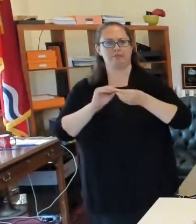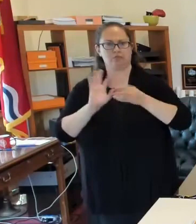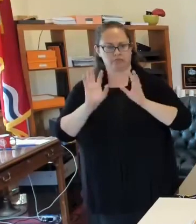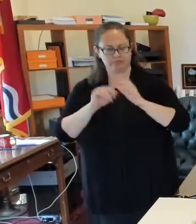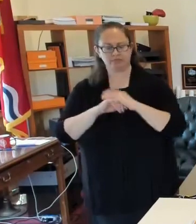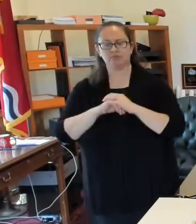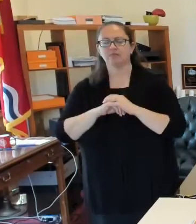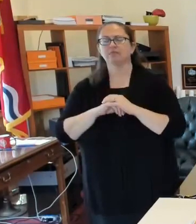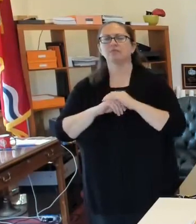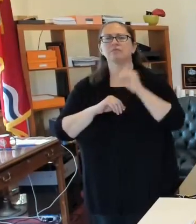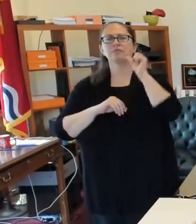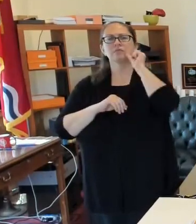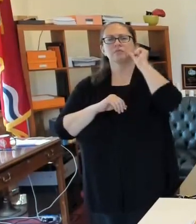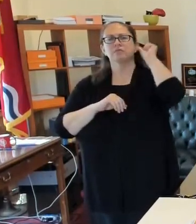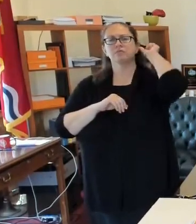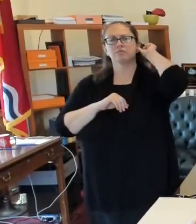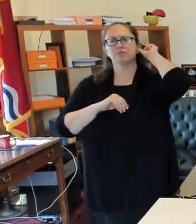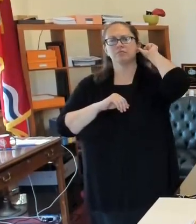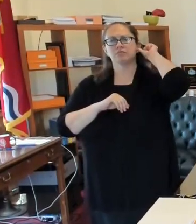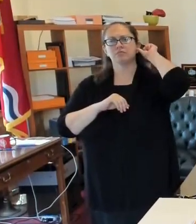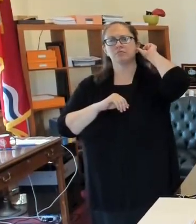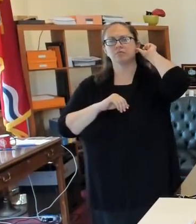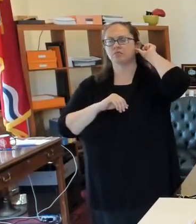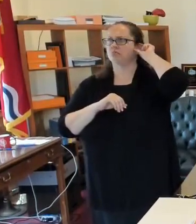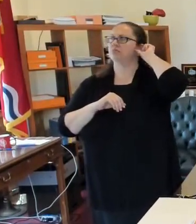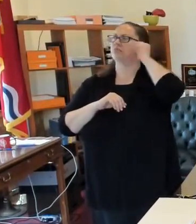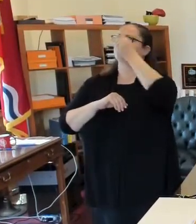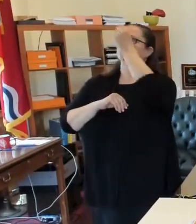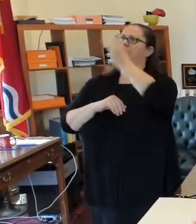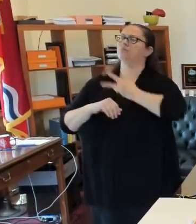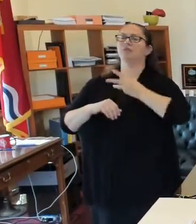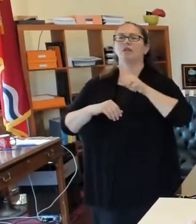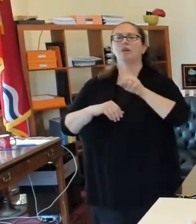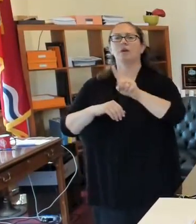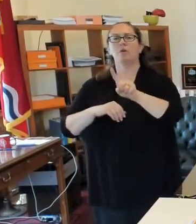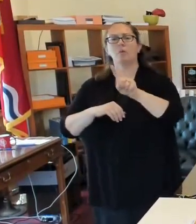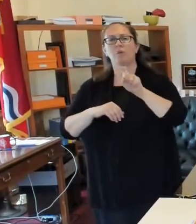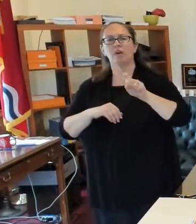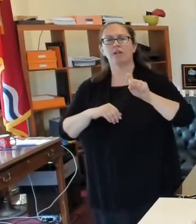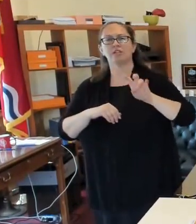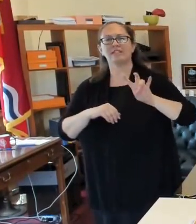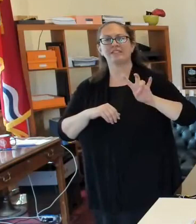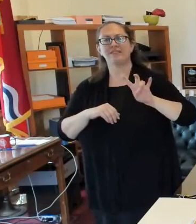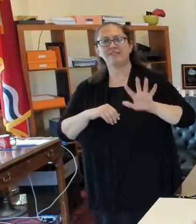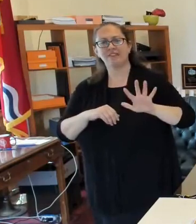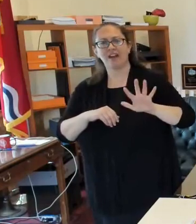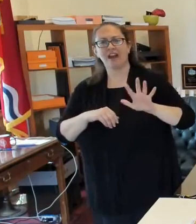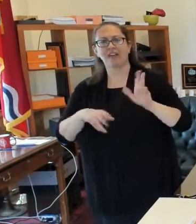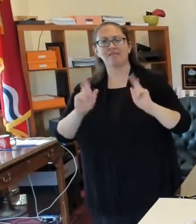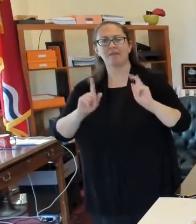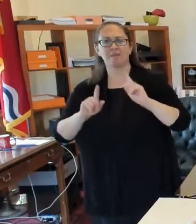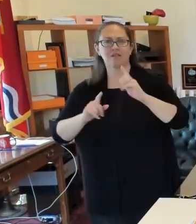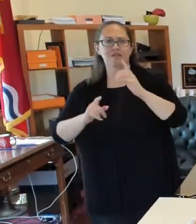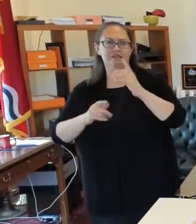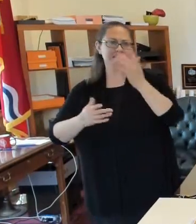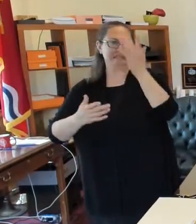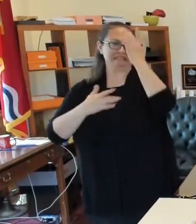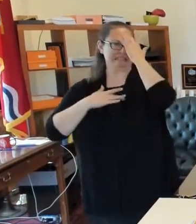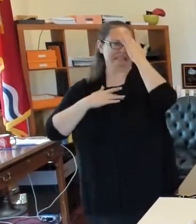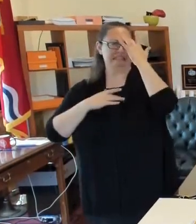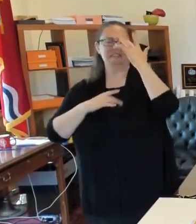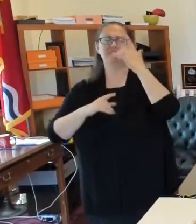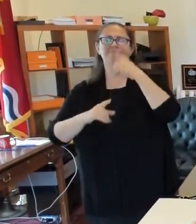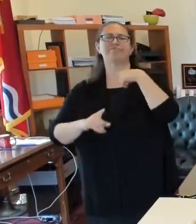we received notification of 175 positive cases in the city of St. Louis.